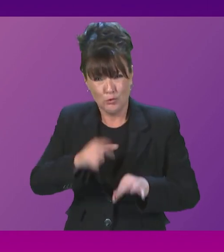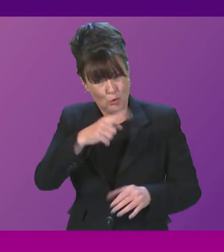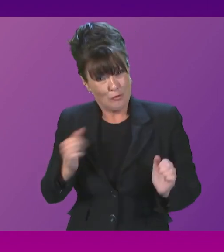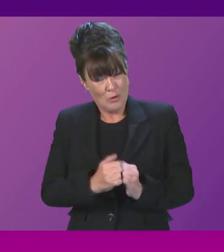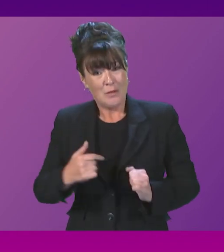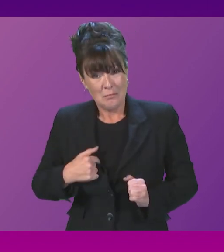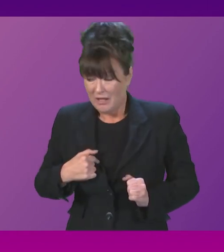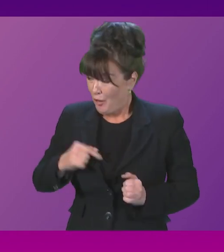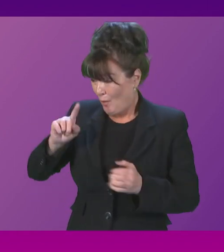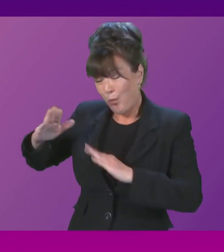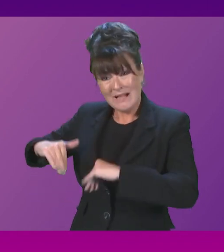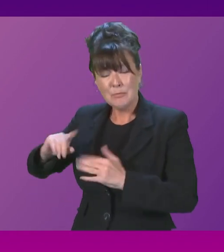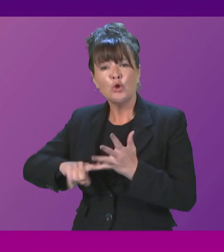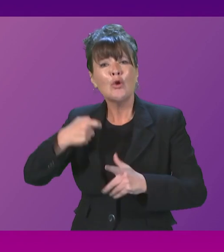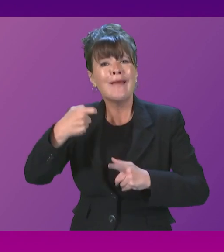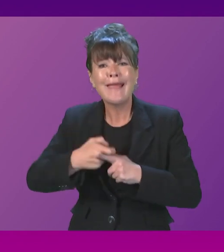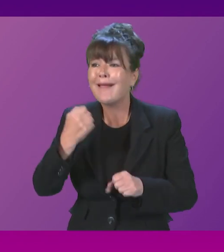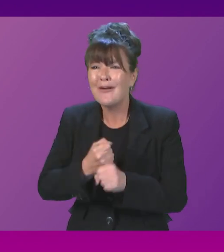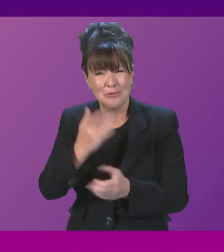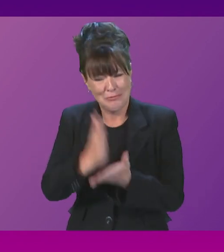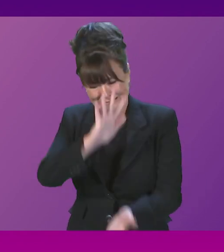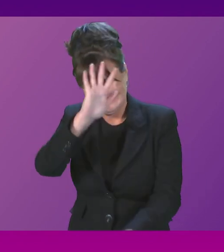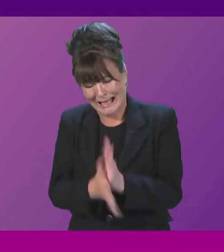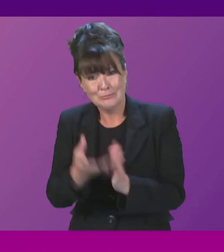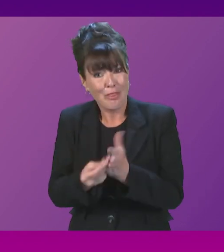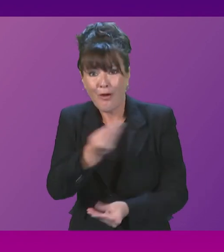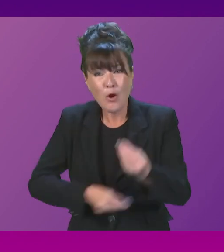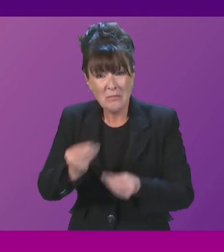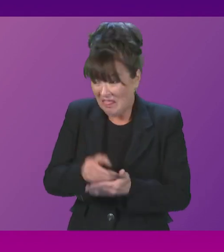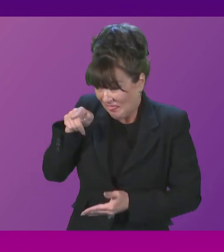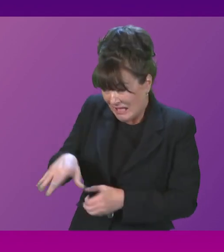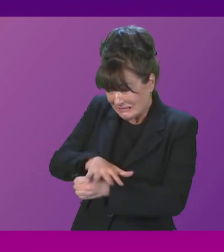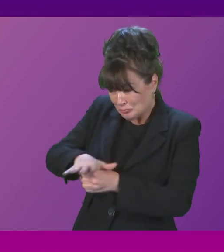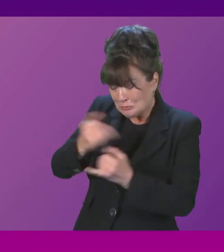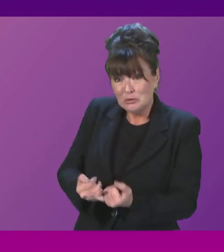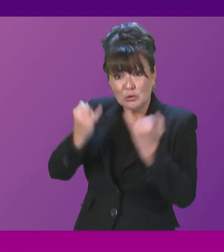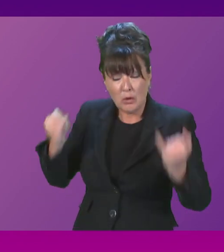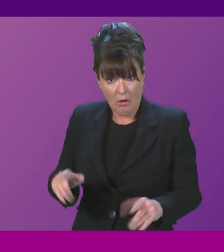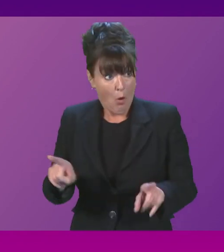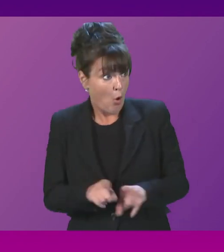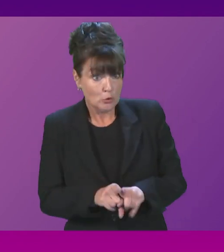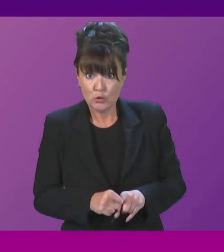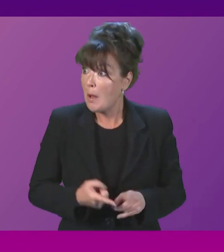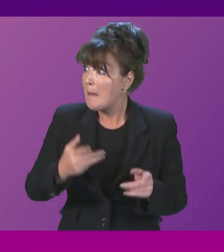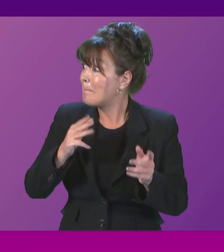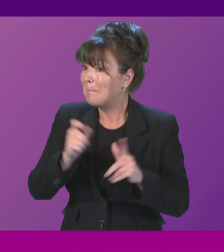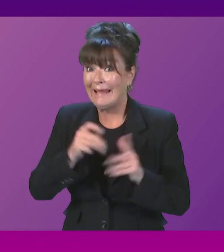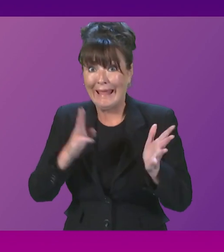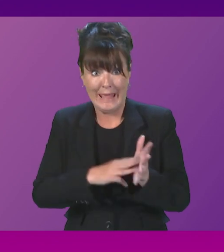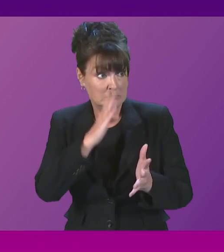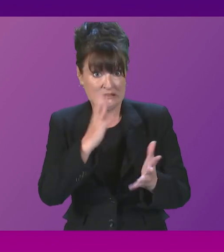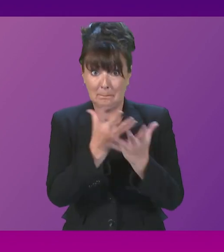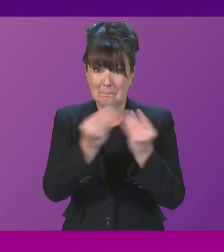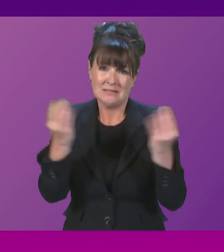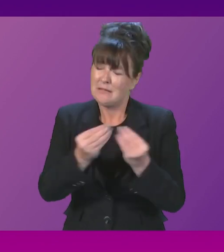government crashing of the economy can only make this situation worse? And that missing in action, Prime Minister Liz Truss must ditch